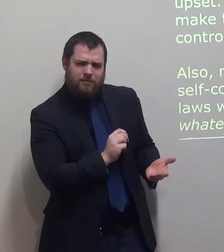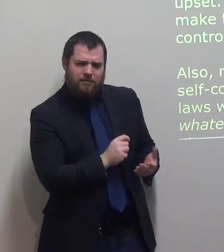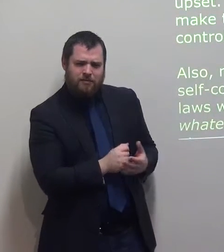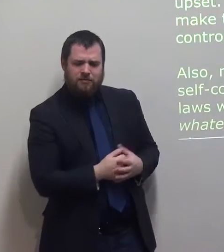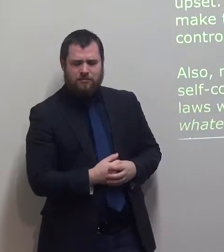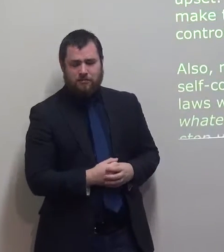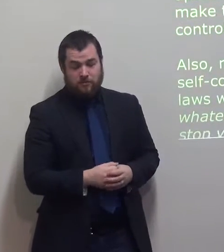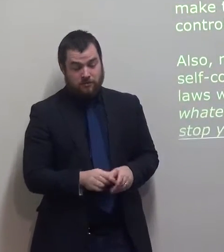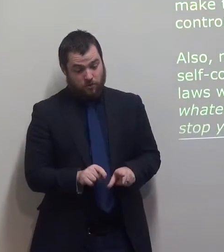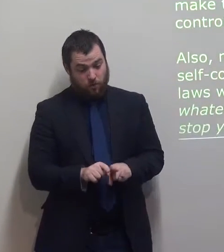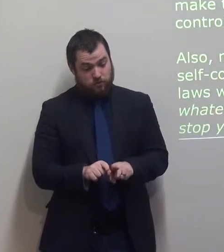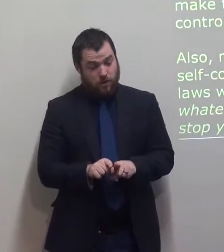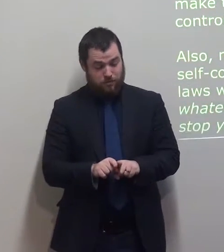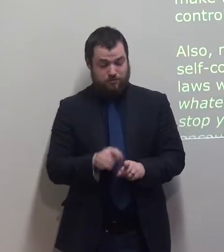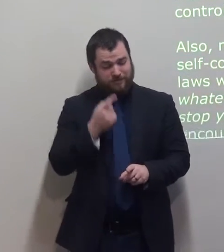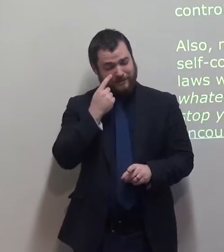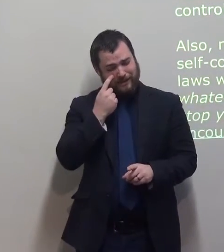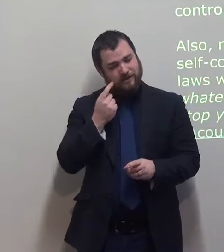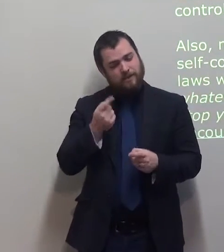many politicians have no self-control.